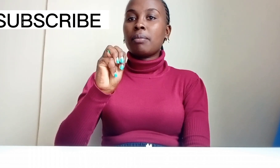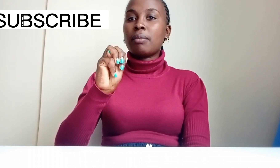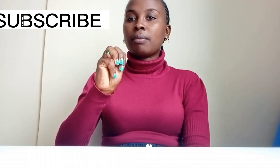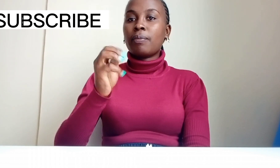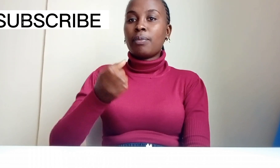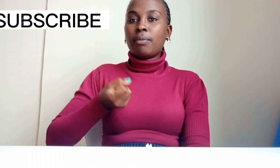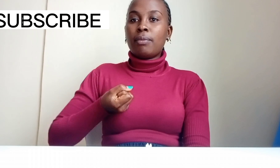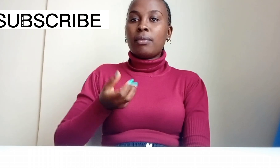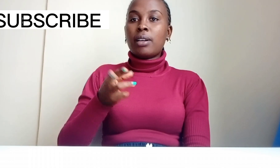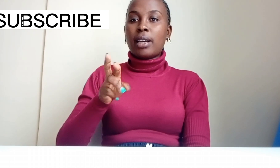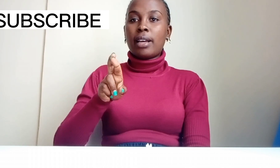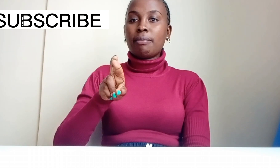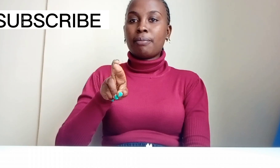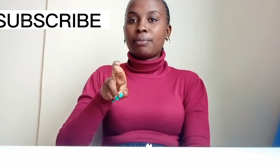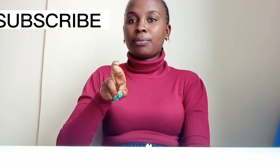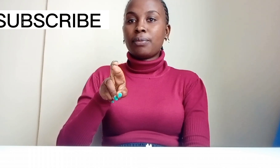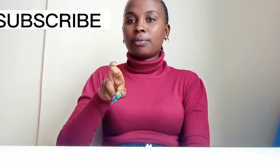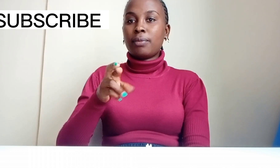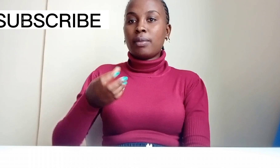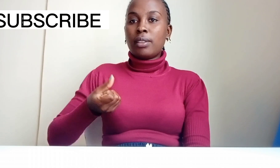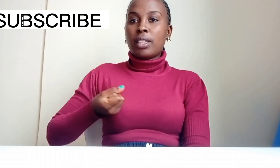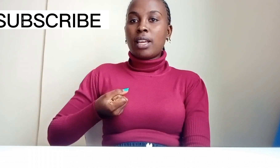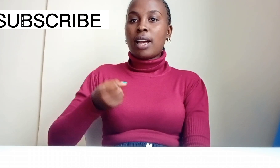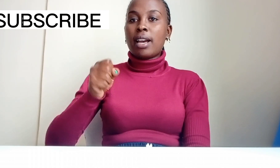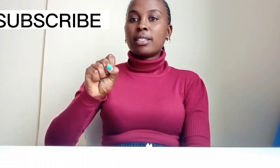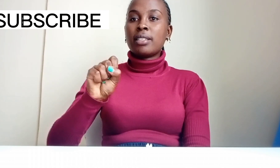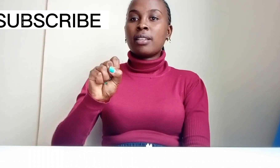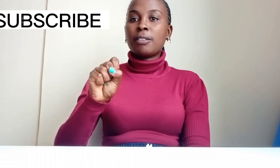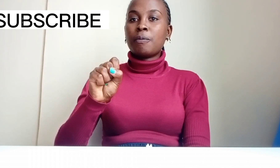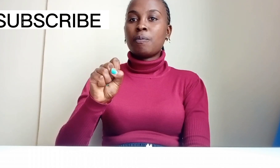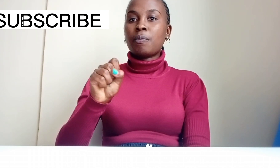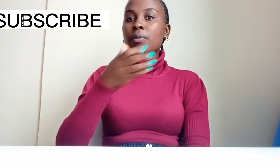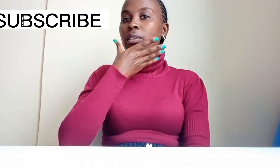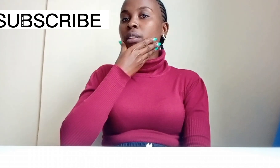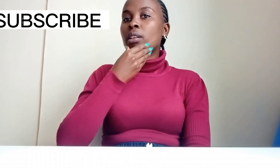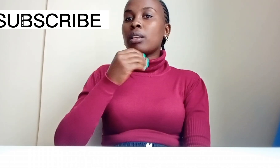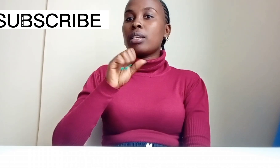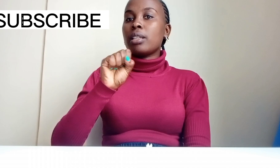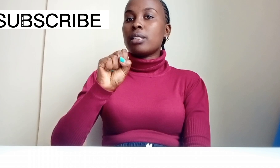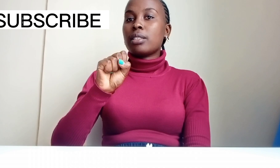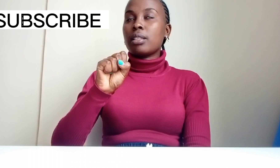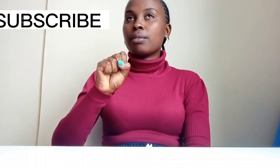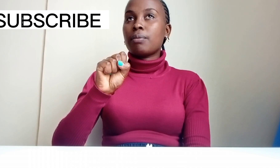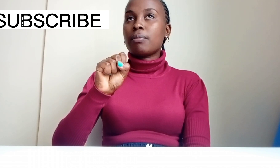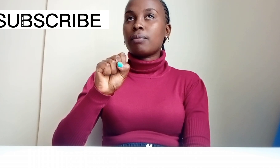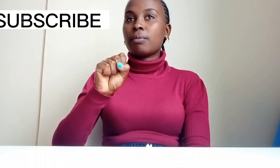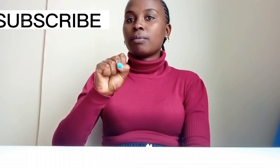her Has, has, his, his, our,